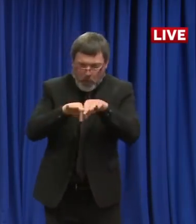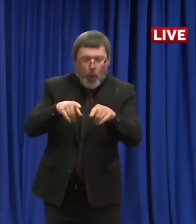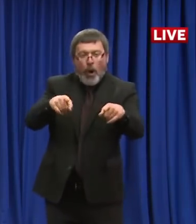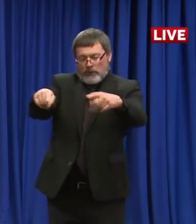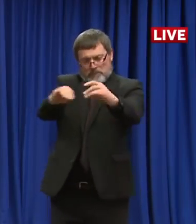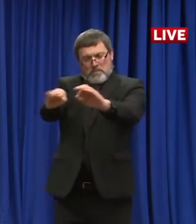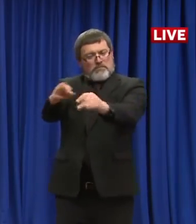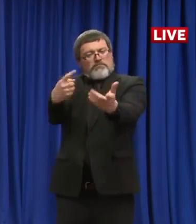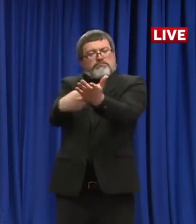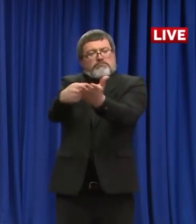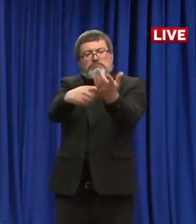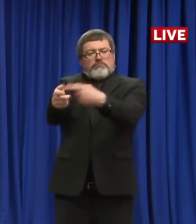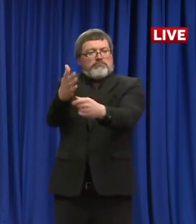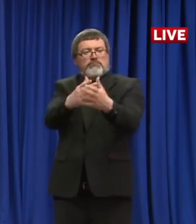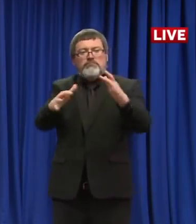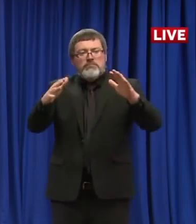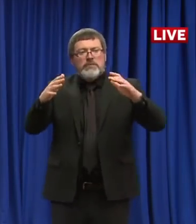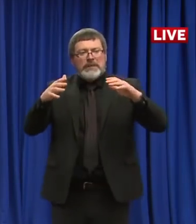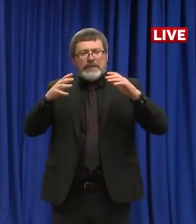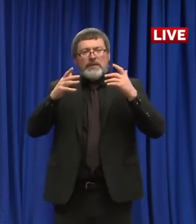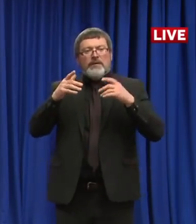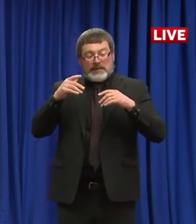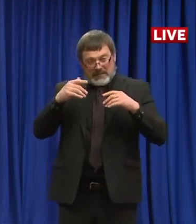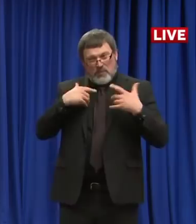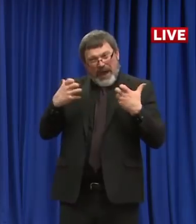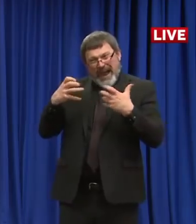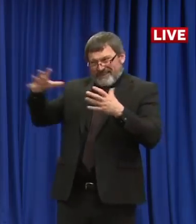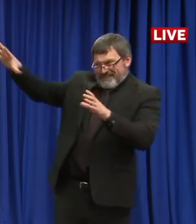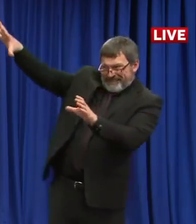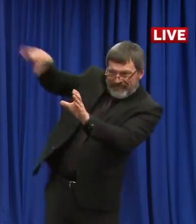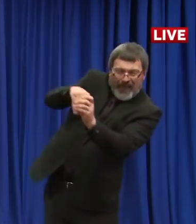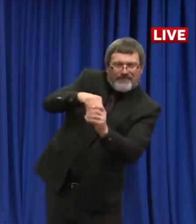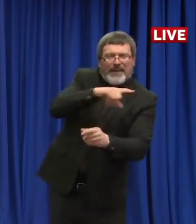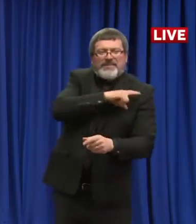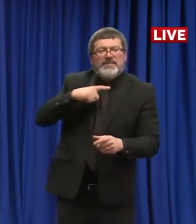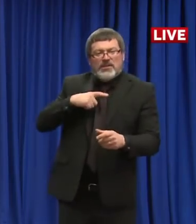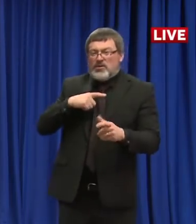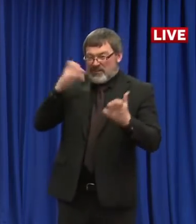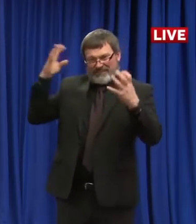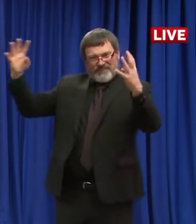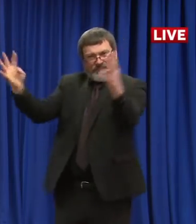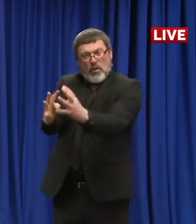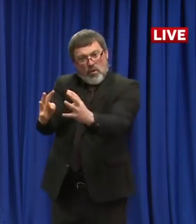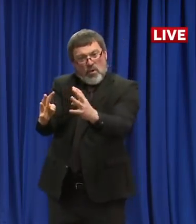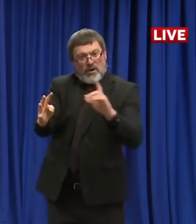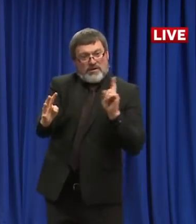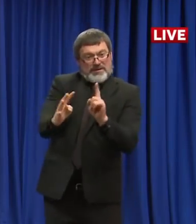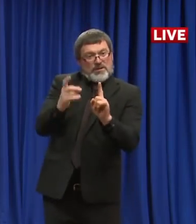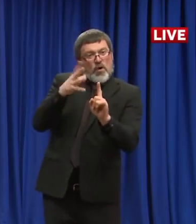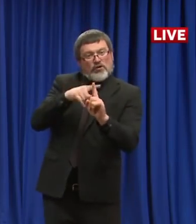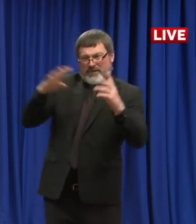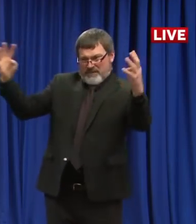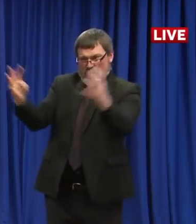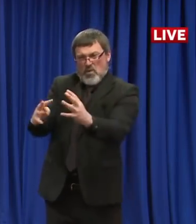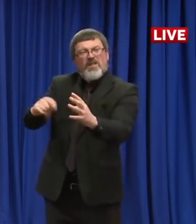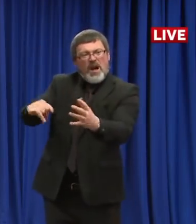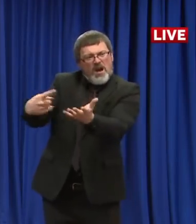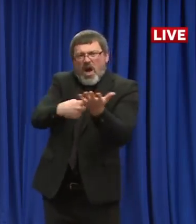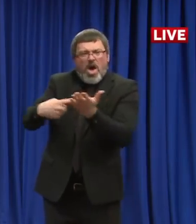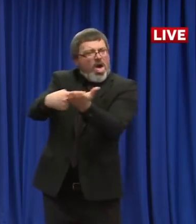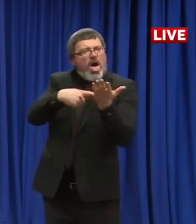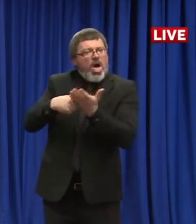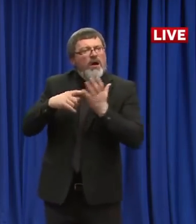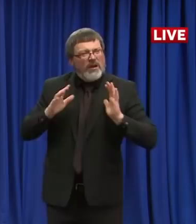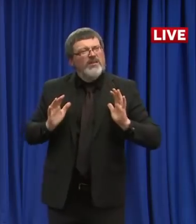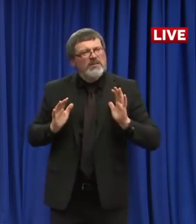innovative way to get the legislature to be able to move as fast as I can, right? No one else is doing that across the country. I chose to do that. So we've